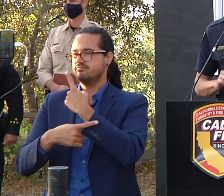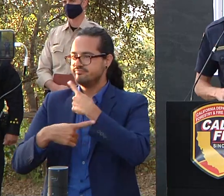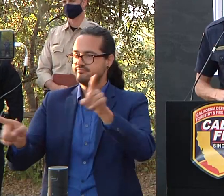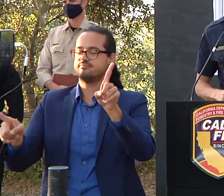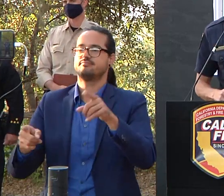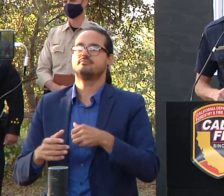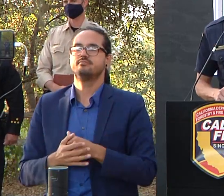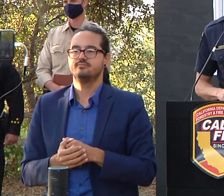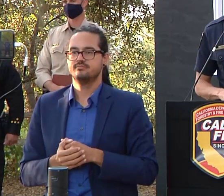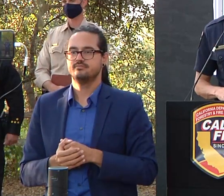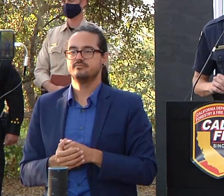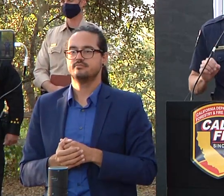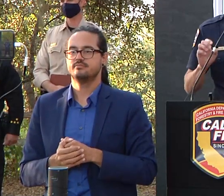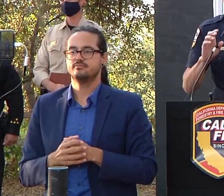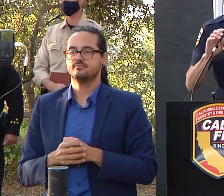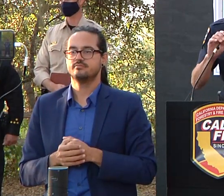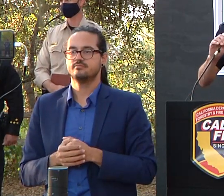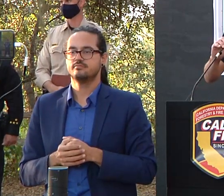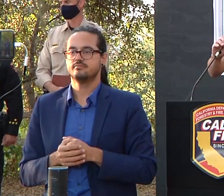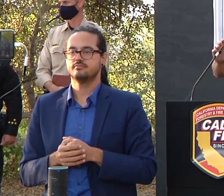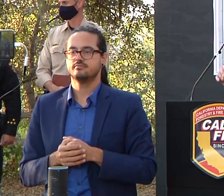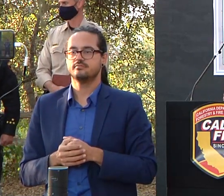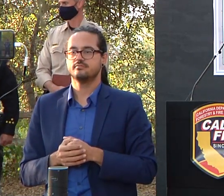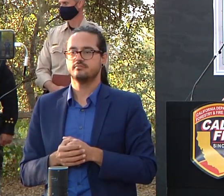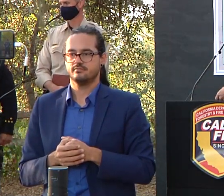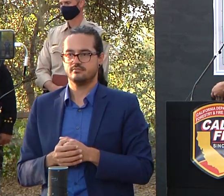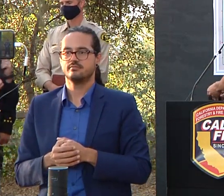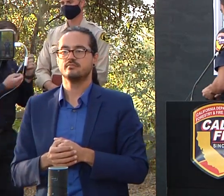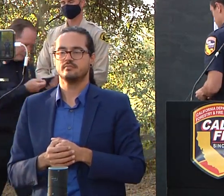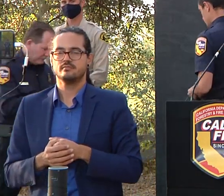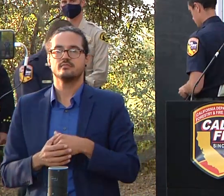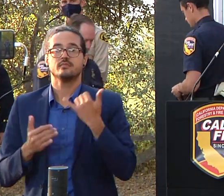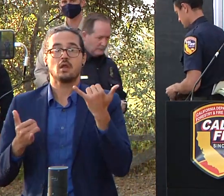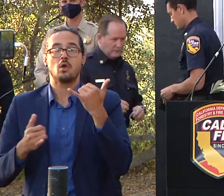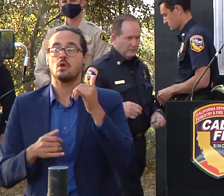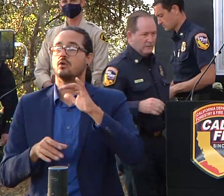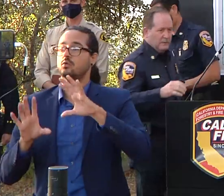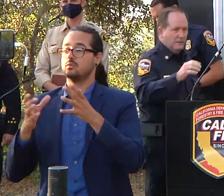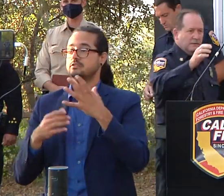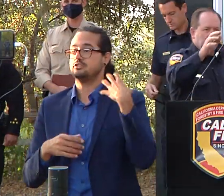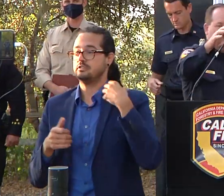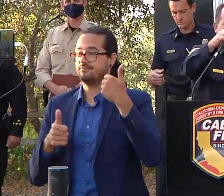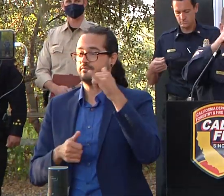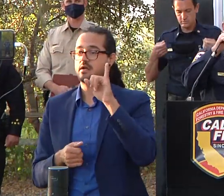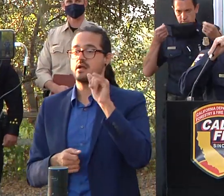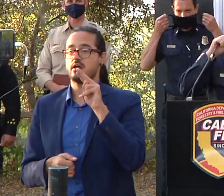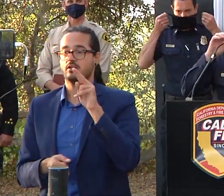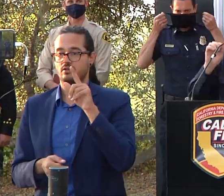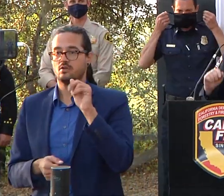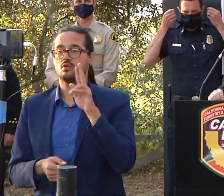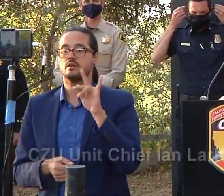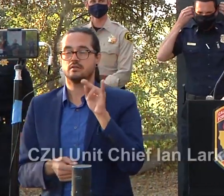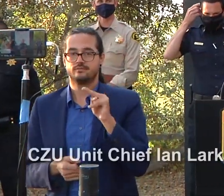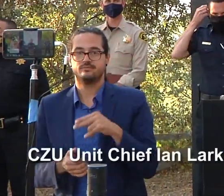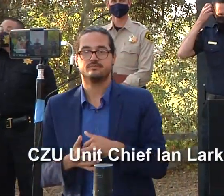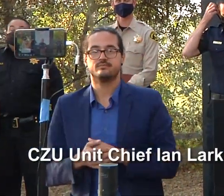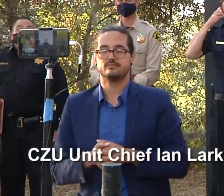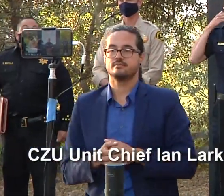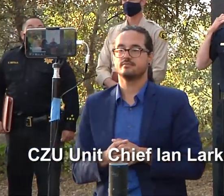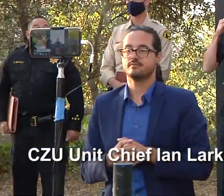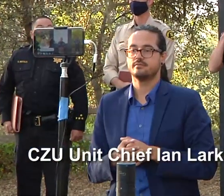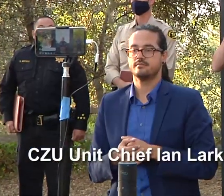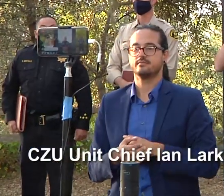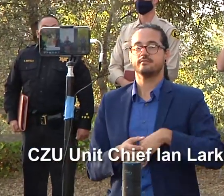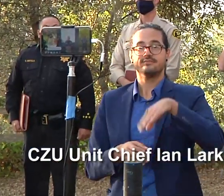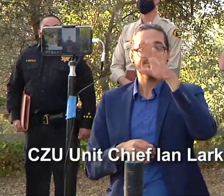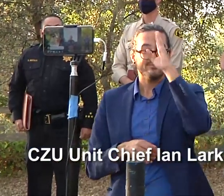mateo santa cruise unit is unit chief ian larkin good evening